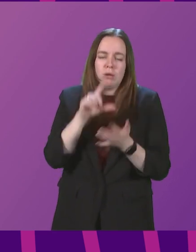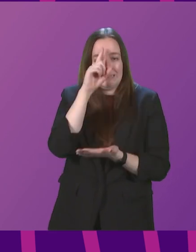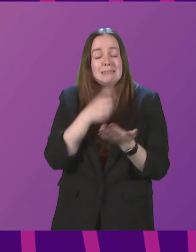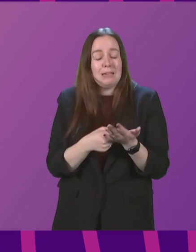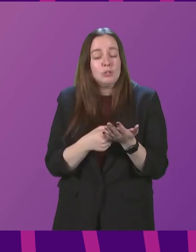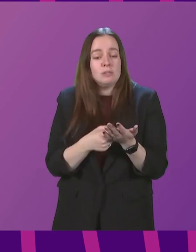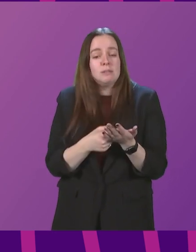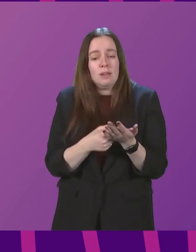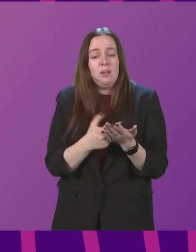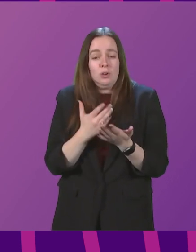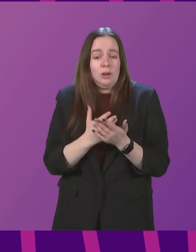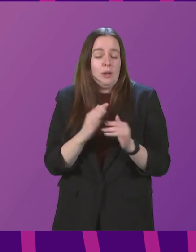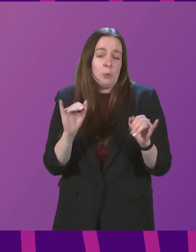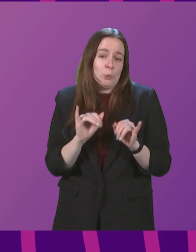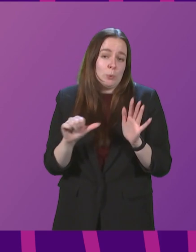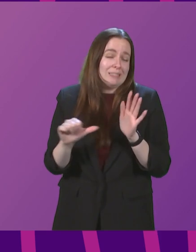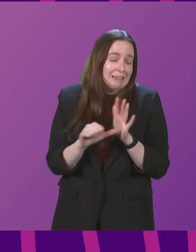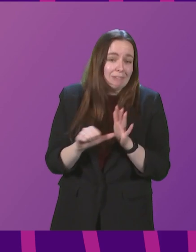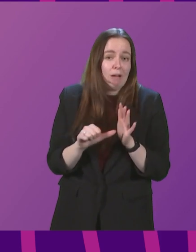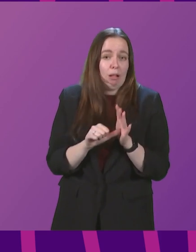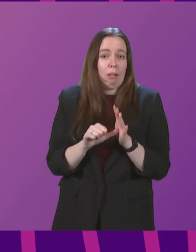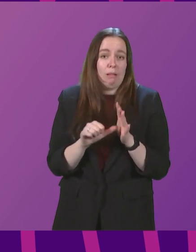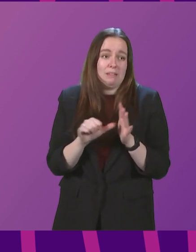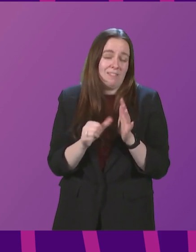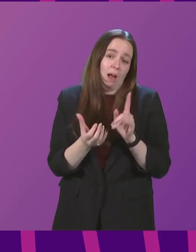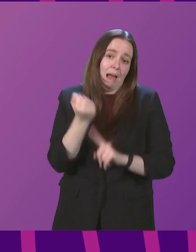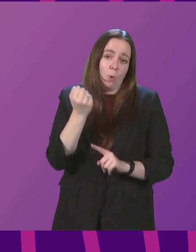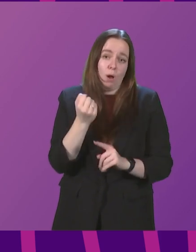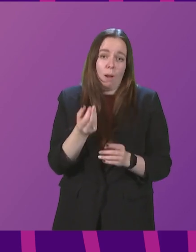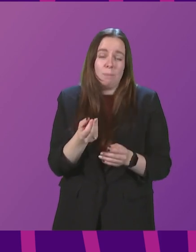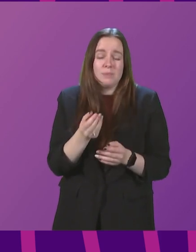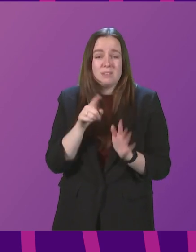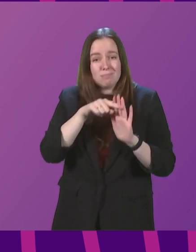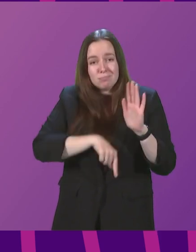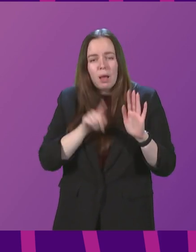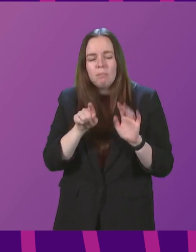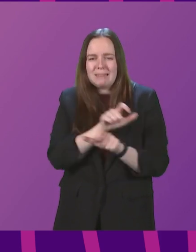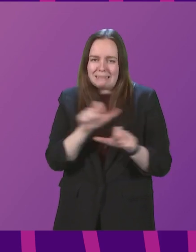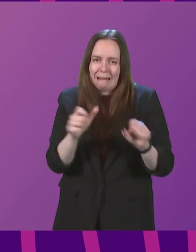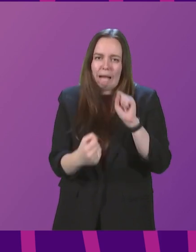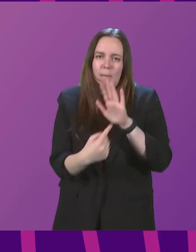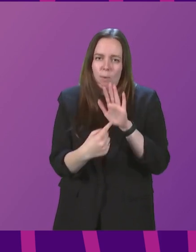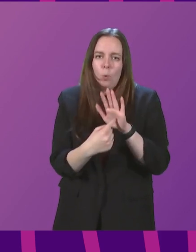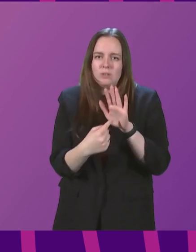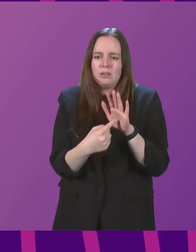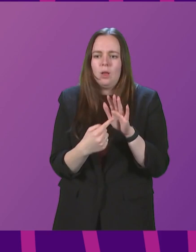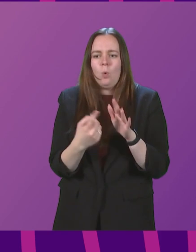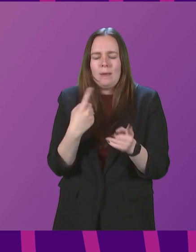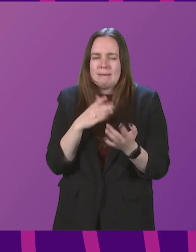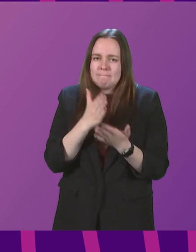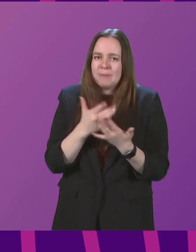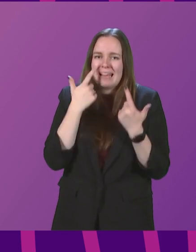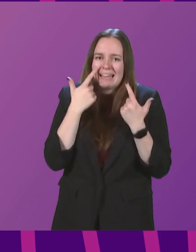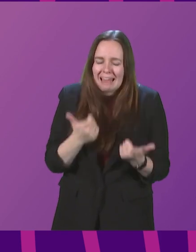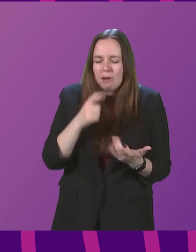some of the most challenging and difficult outcomes. But it remains really important that we take very, very careful